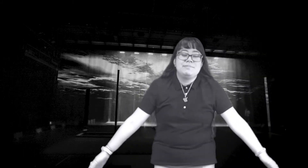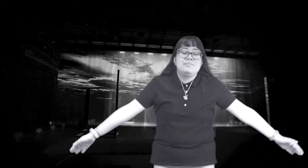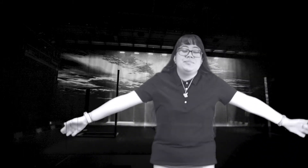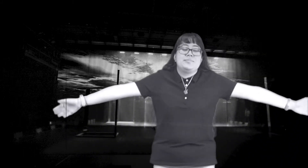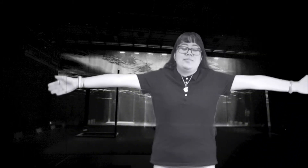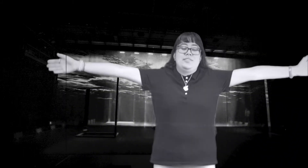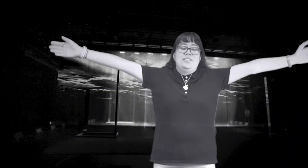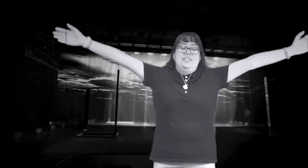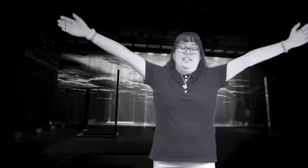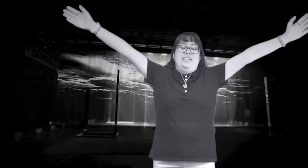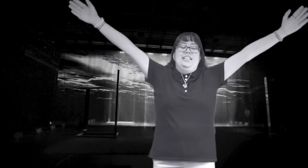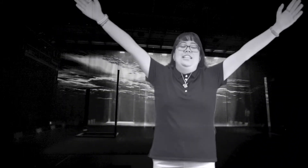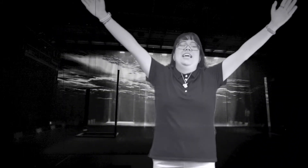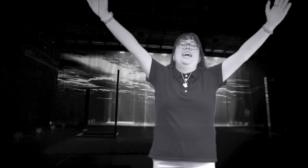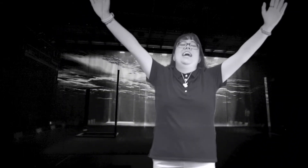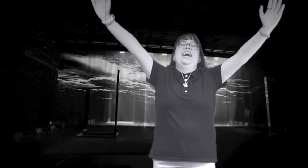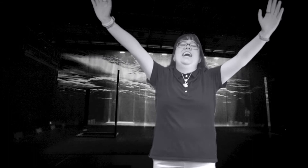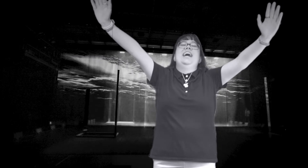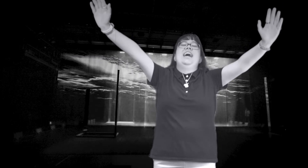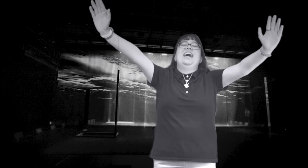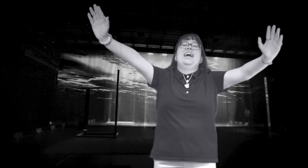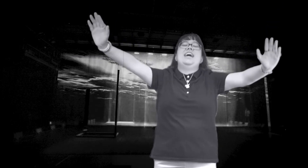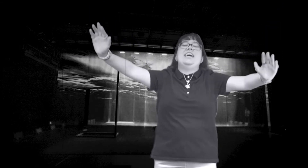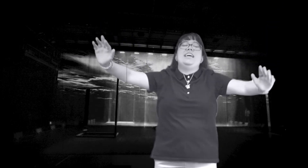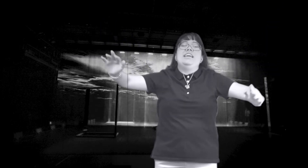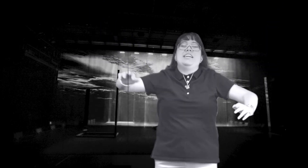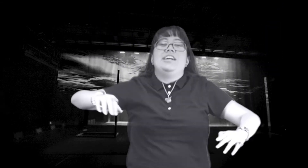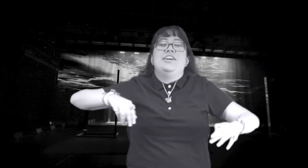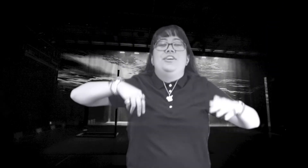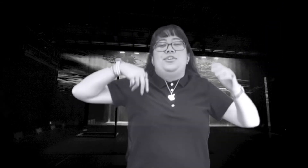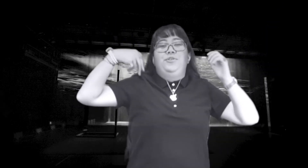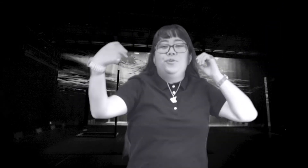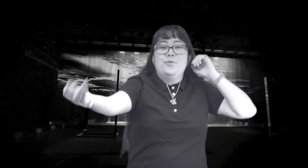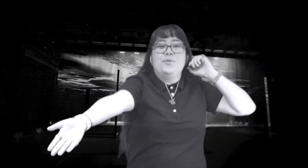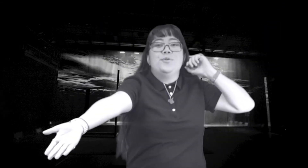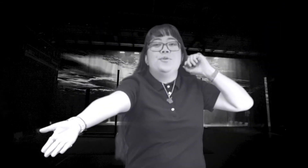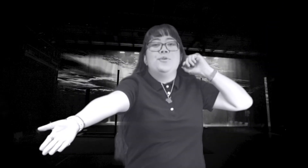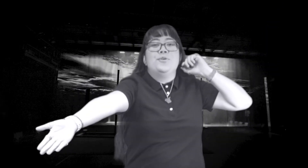like you. Oh,